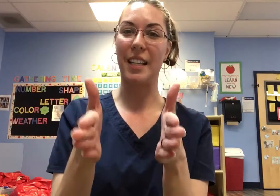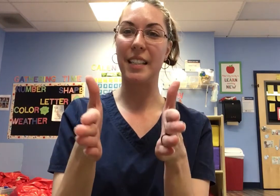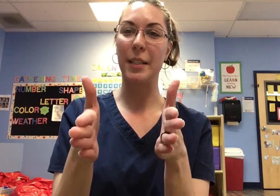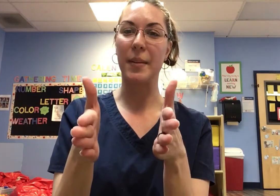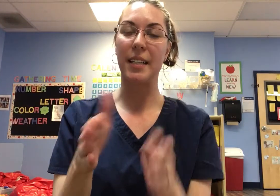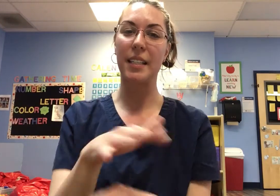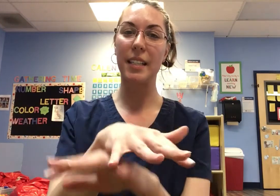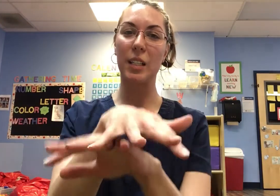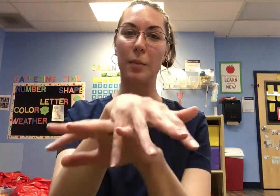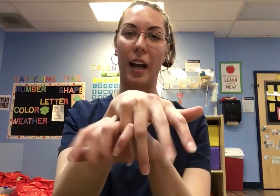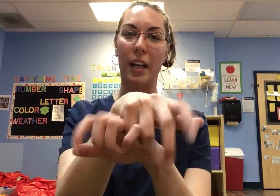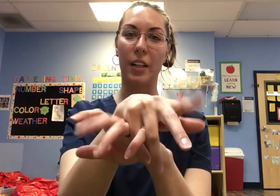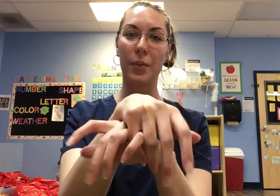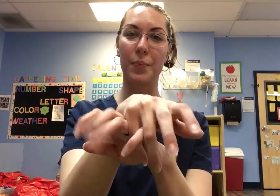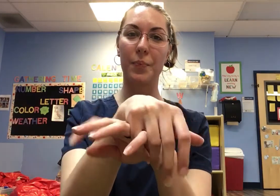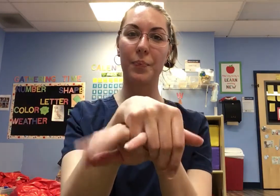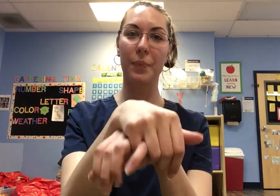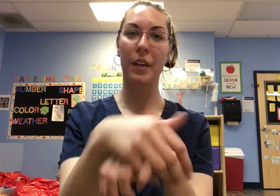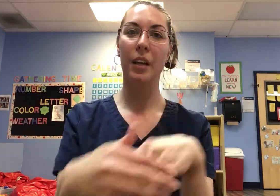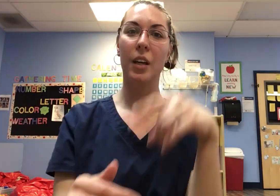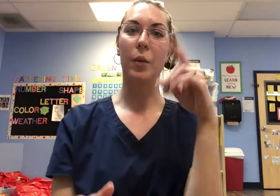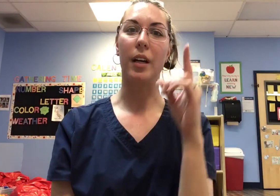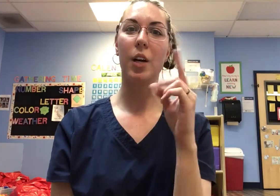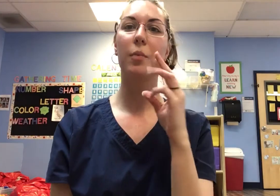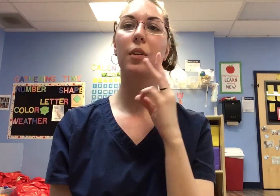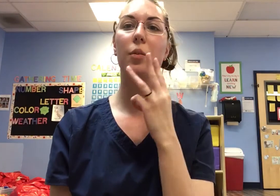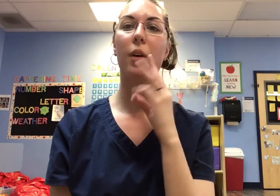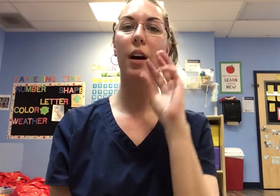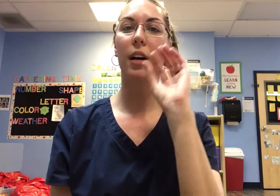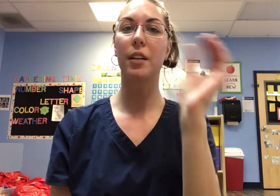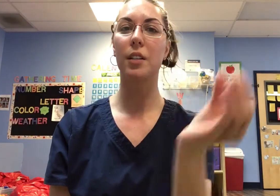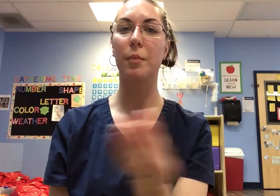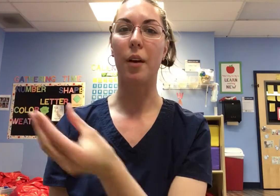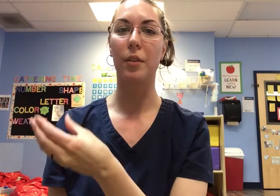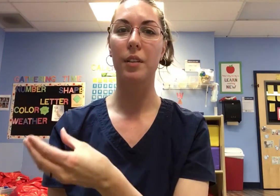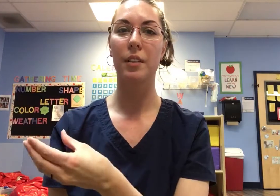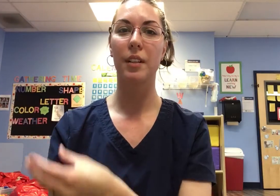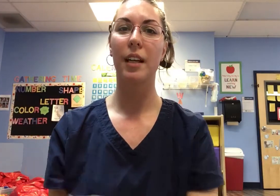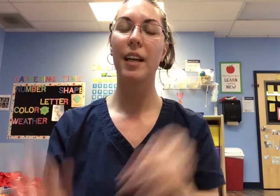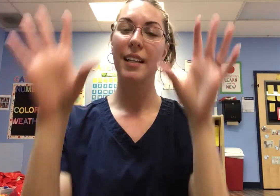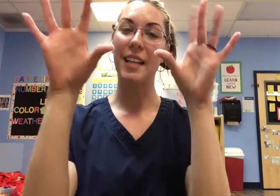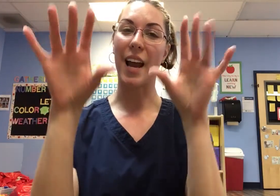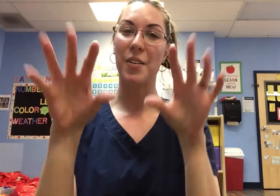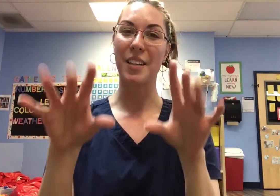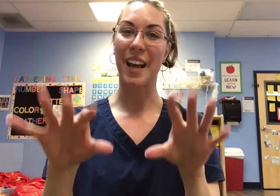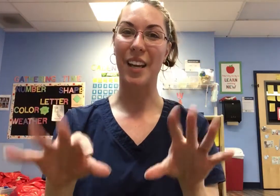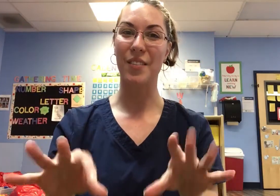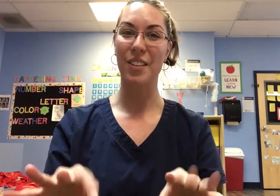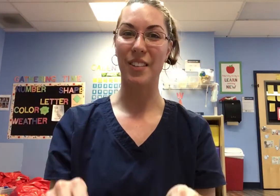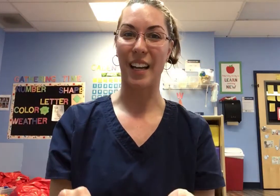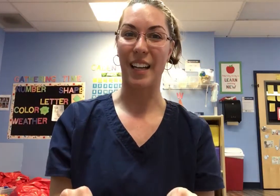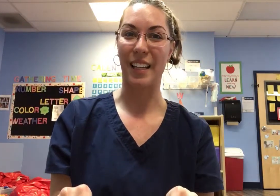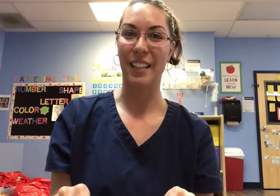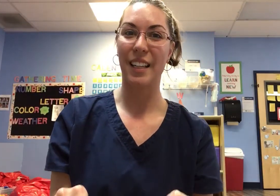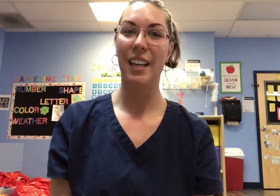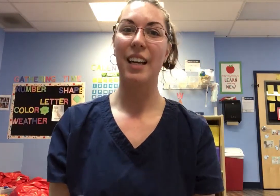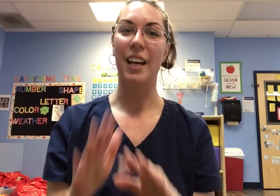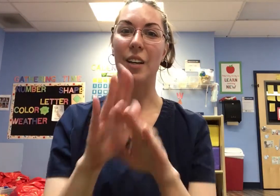itsy bitsy spider went up the water spout down came the rain and